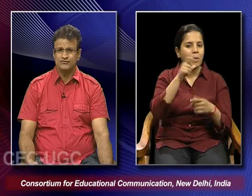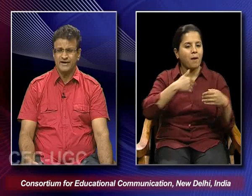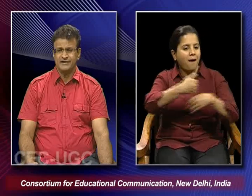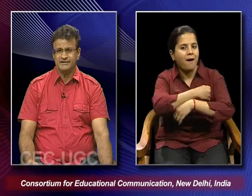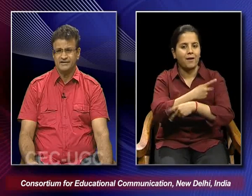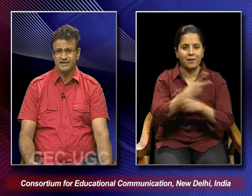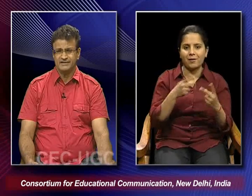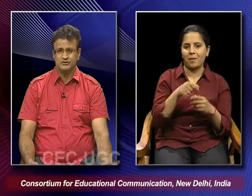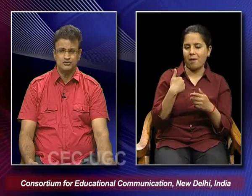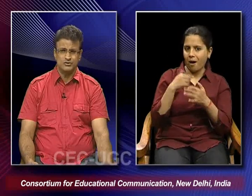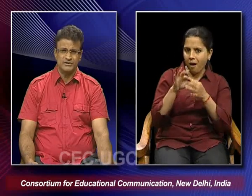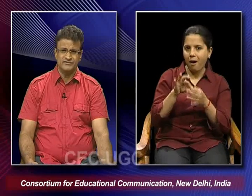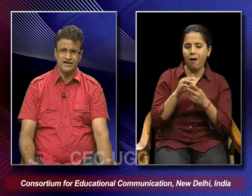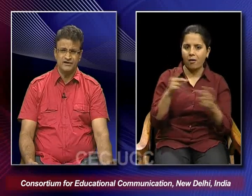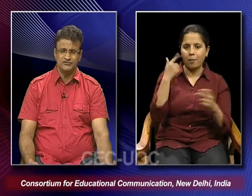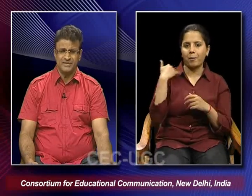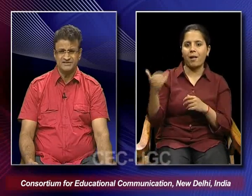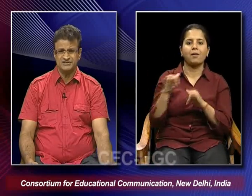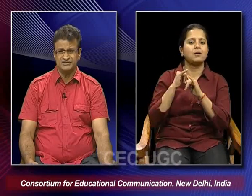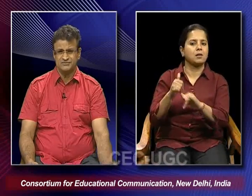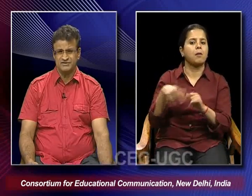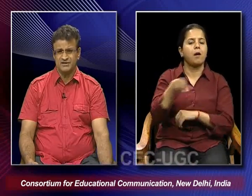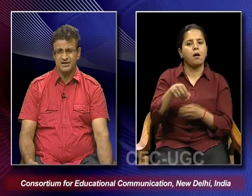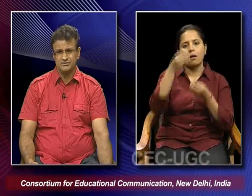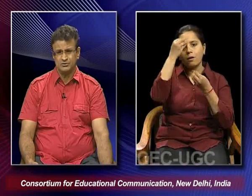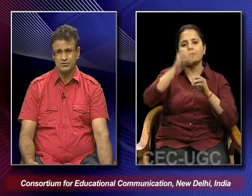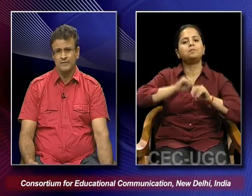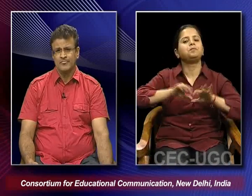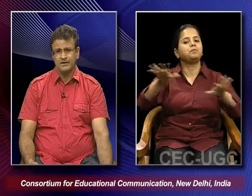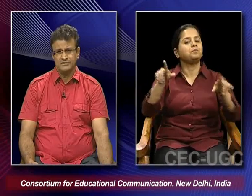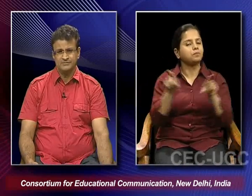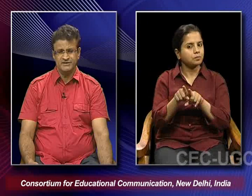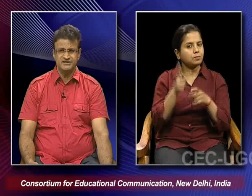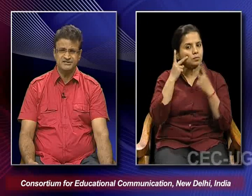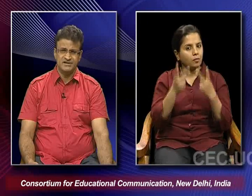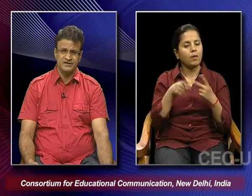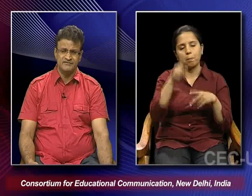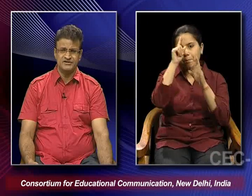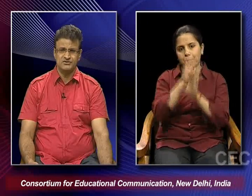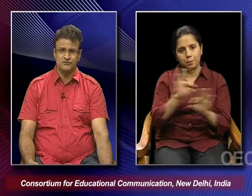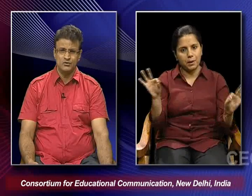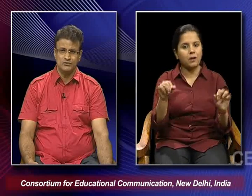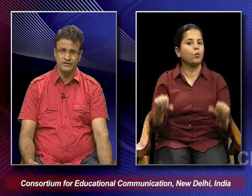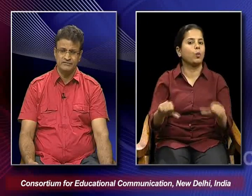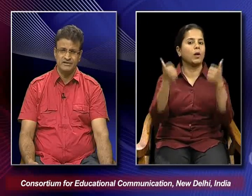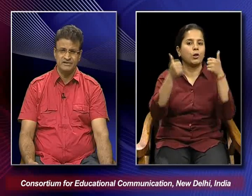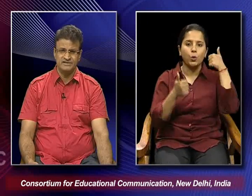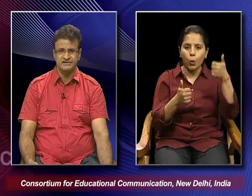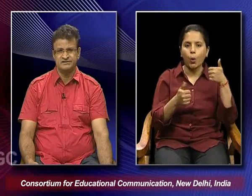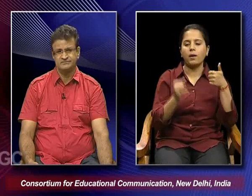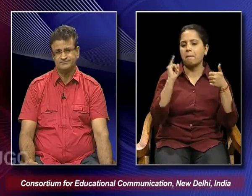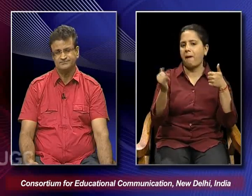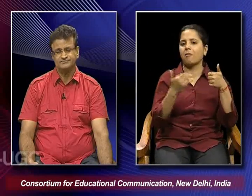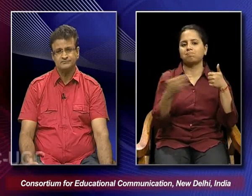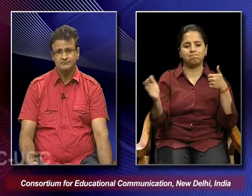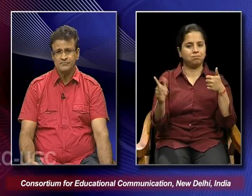also find that they also give the kind of messages with regard to the peace and the victory of good over evil in that sense.